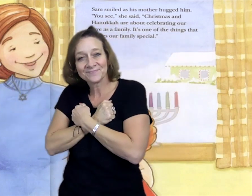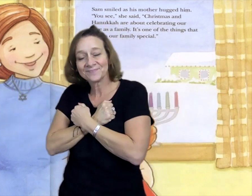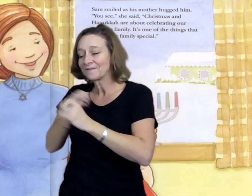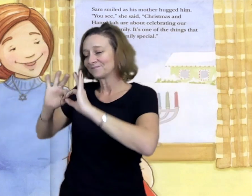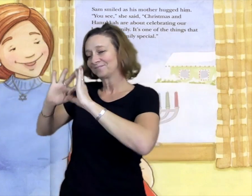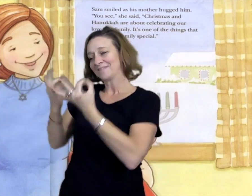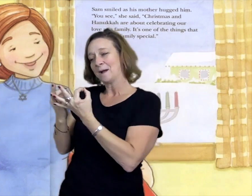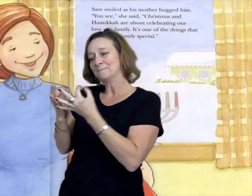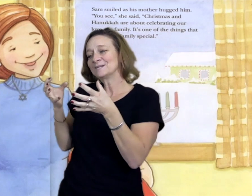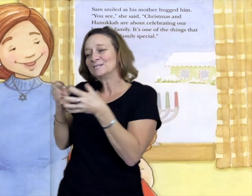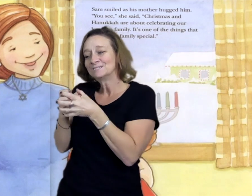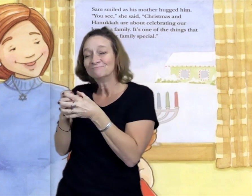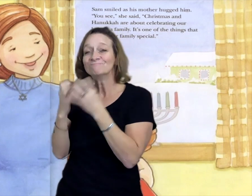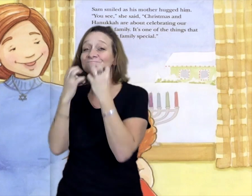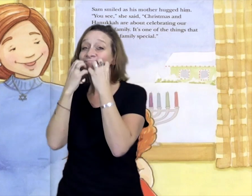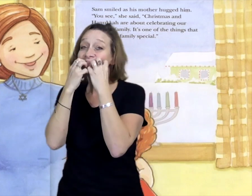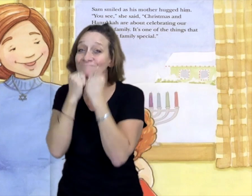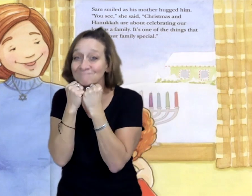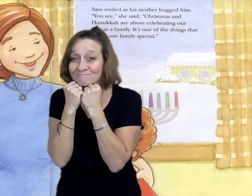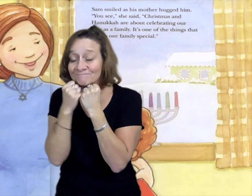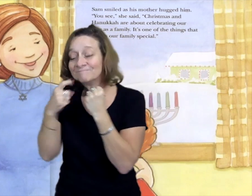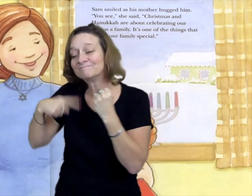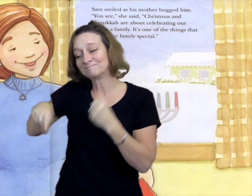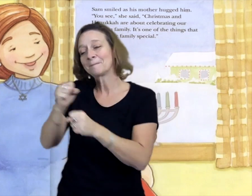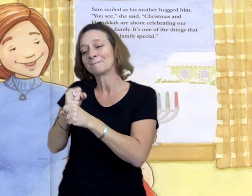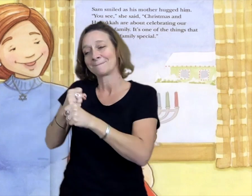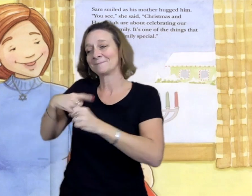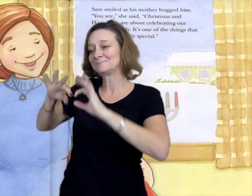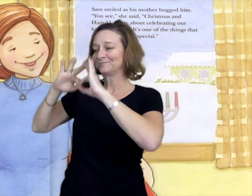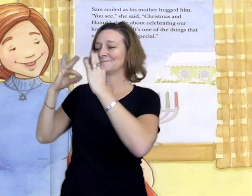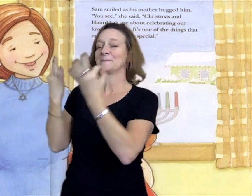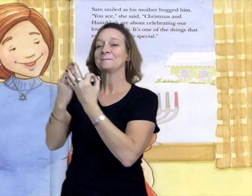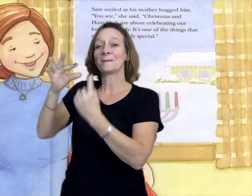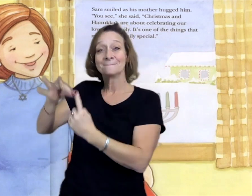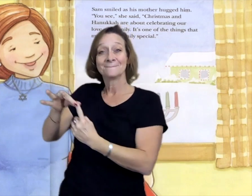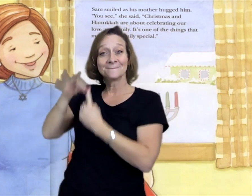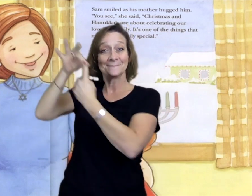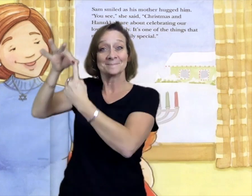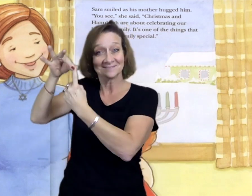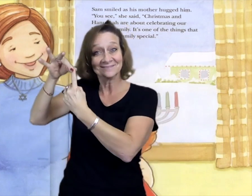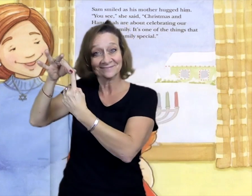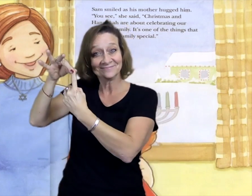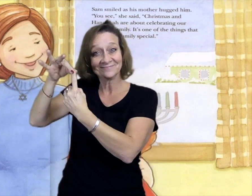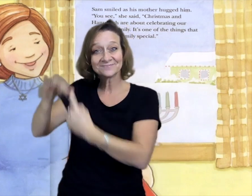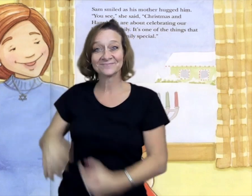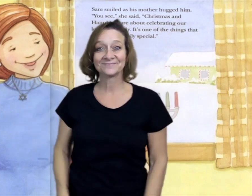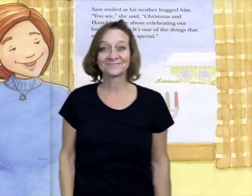celebrating our love as a family. It's one of the things that makes our family special.